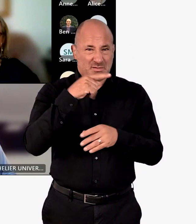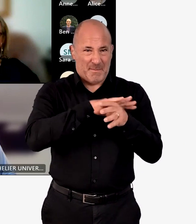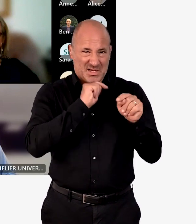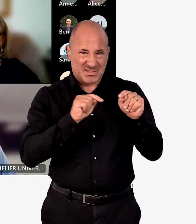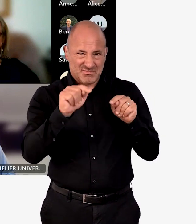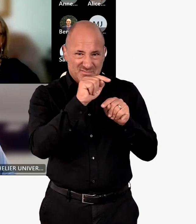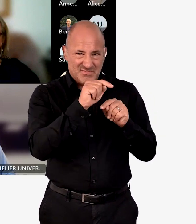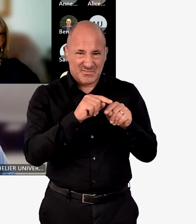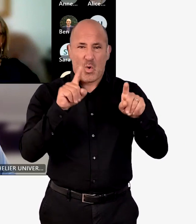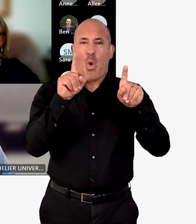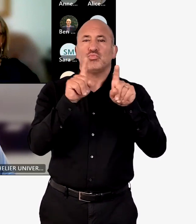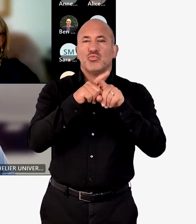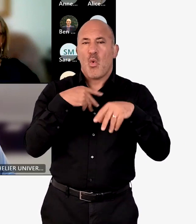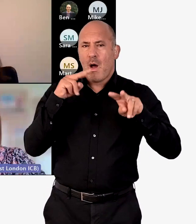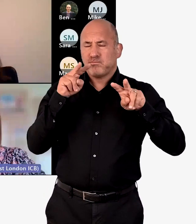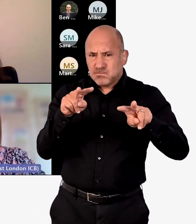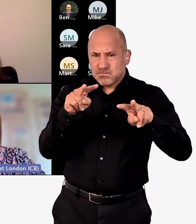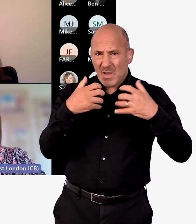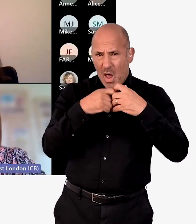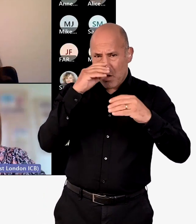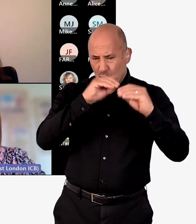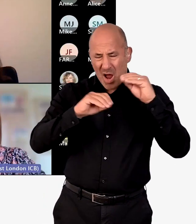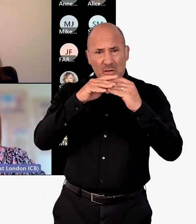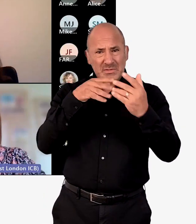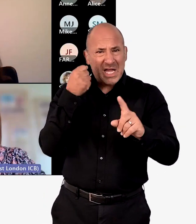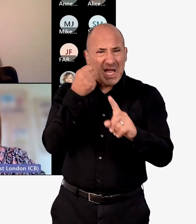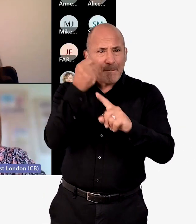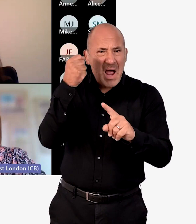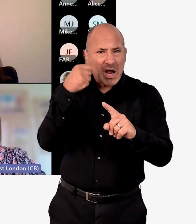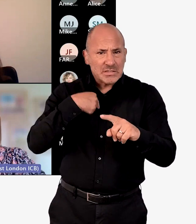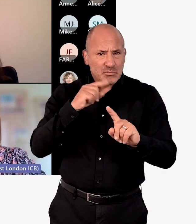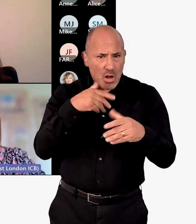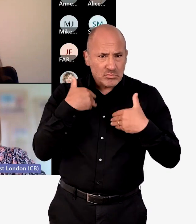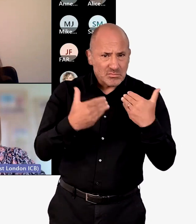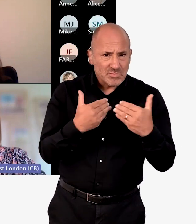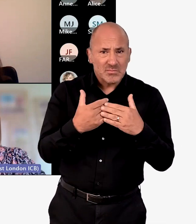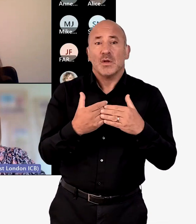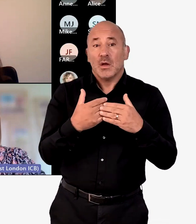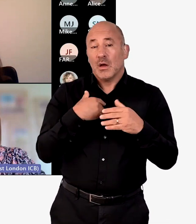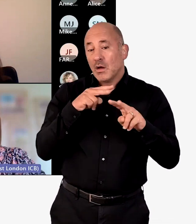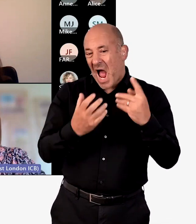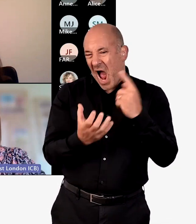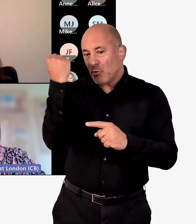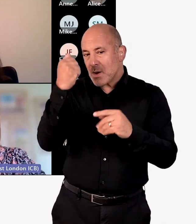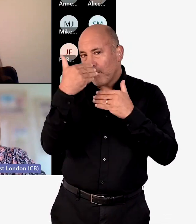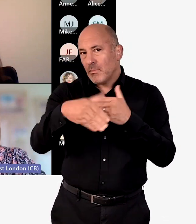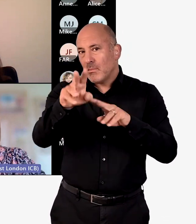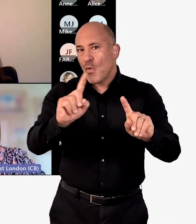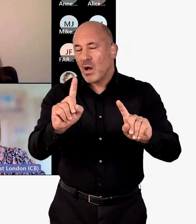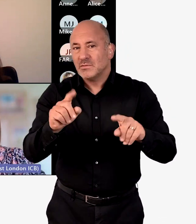each of the places in South West London. And we also begin to look at how we'll measure both the impact of what we do and the outcomes that